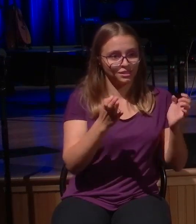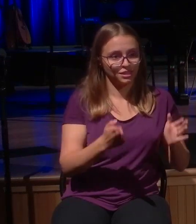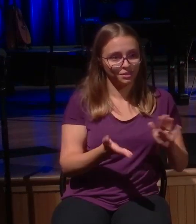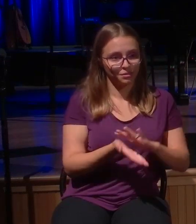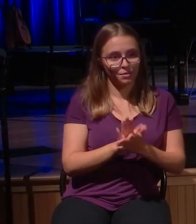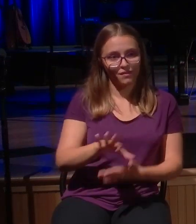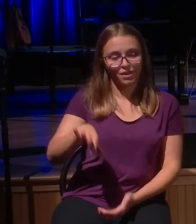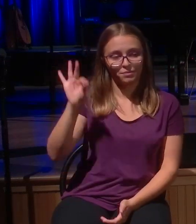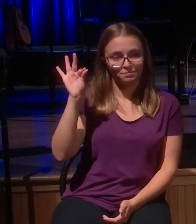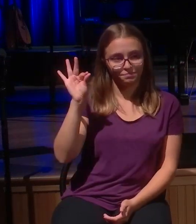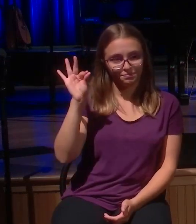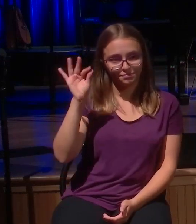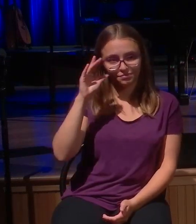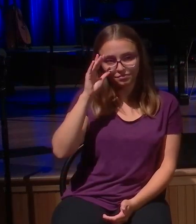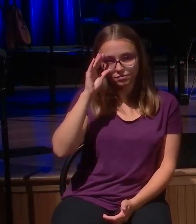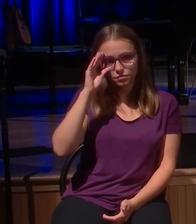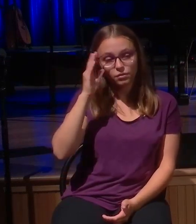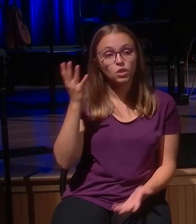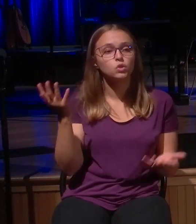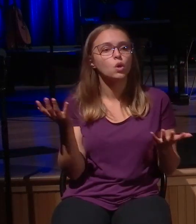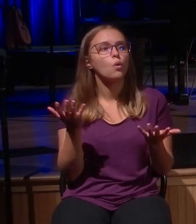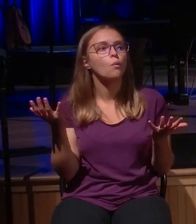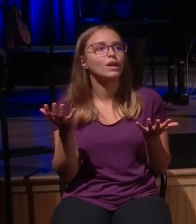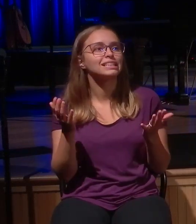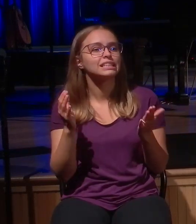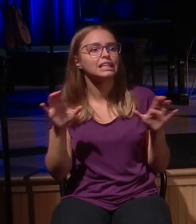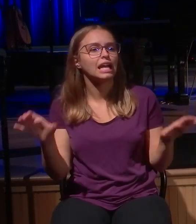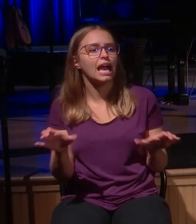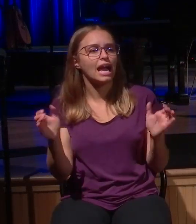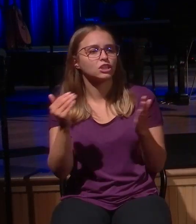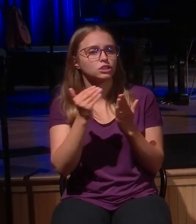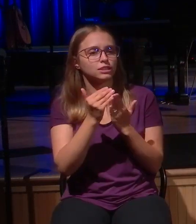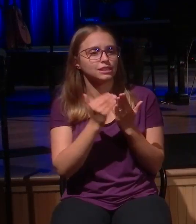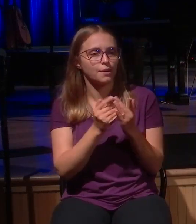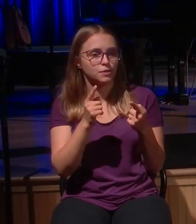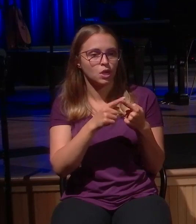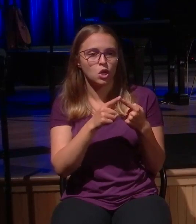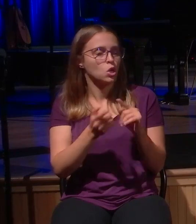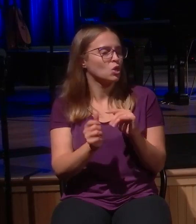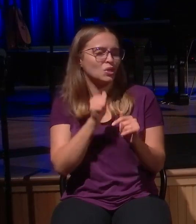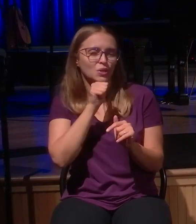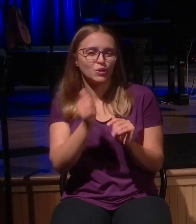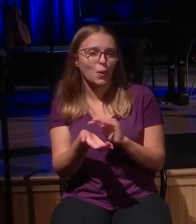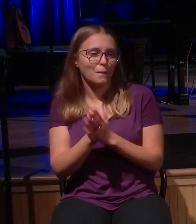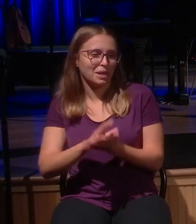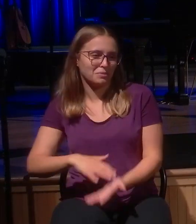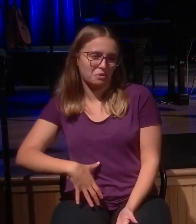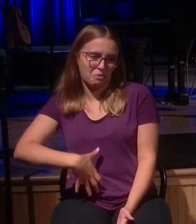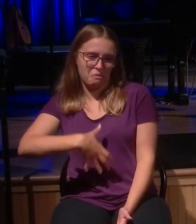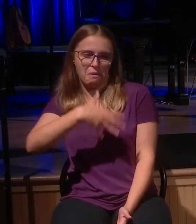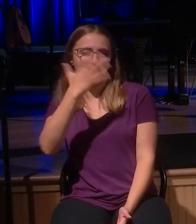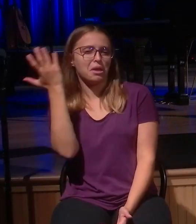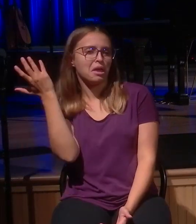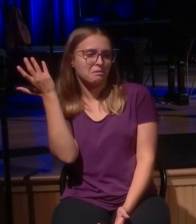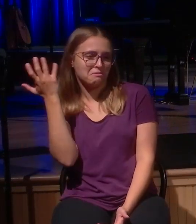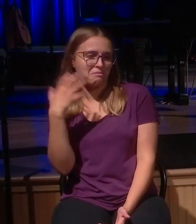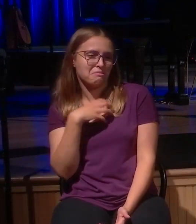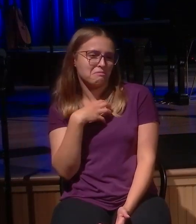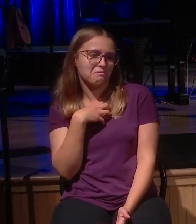a moment. What's your action step? Let's go to those action steps. Don't be so grumpy. All right? Remember who you were, apart from the